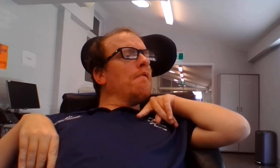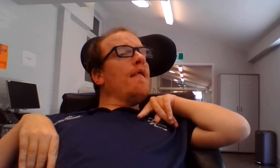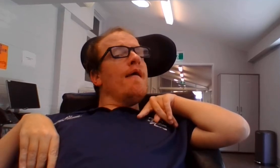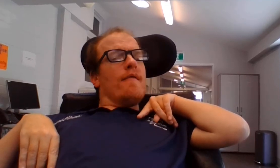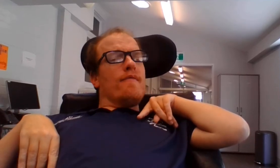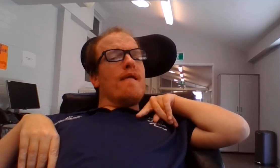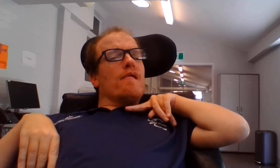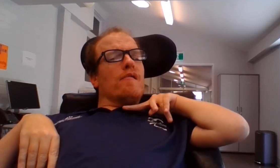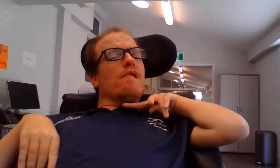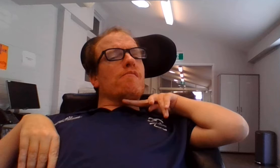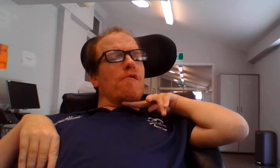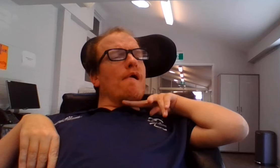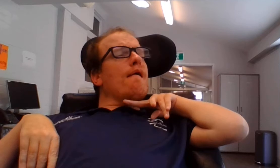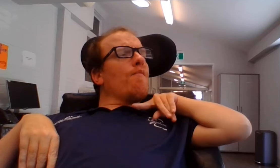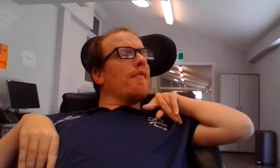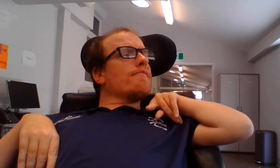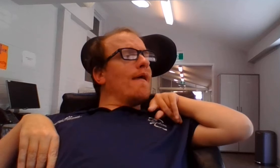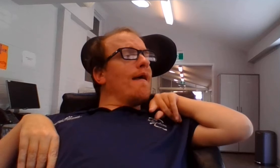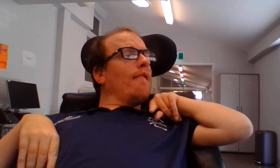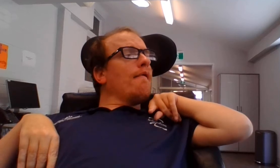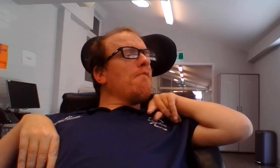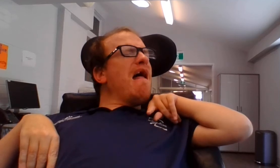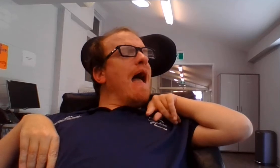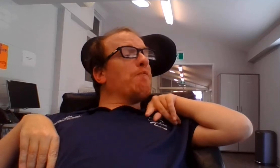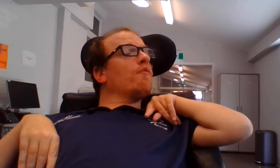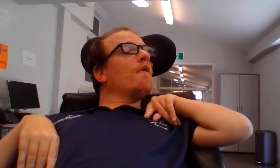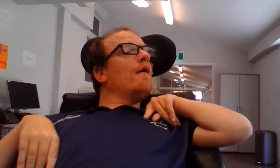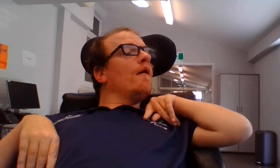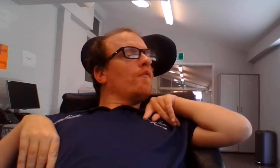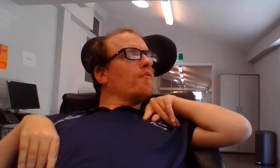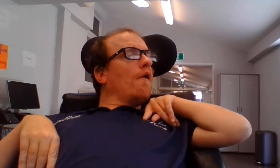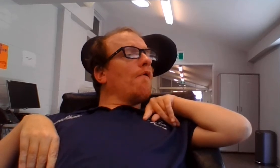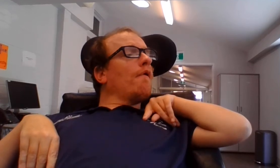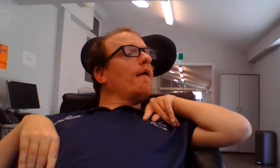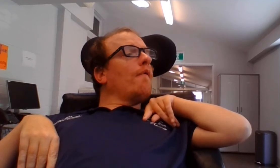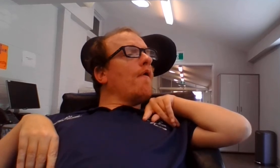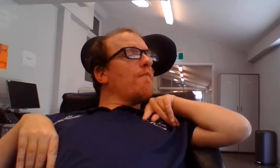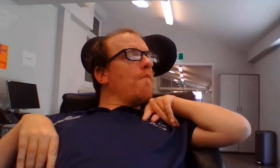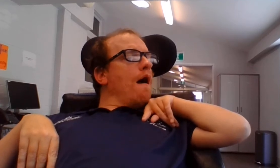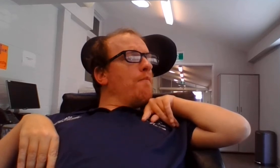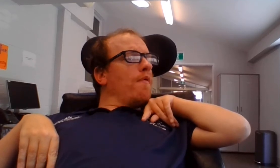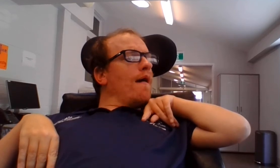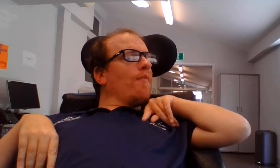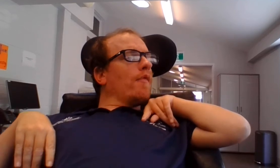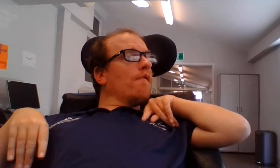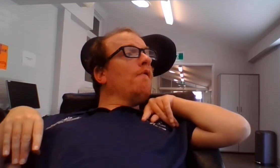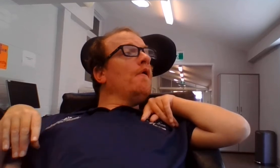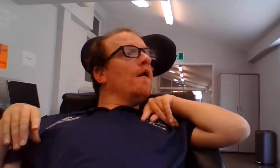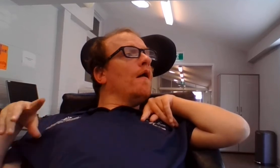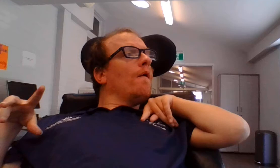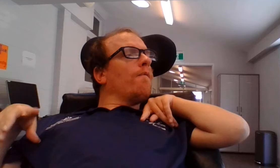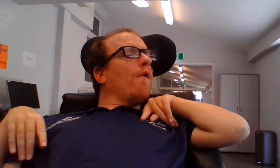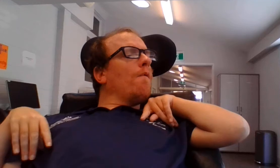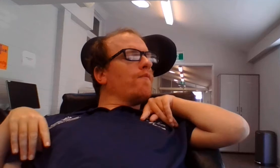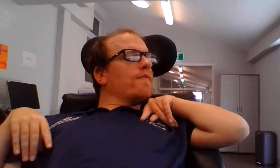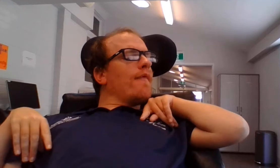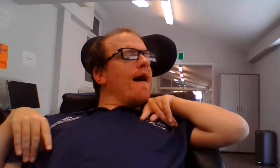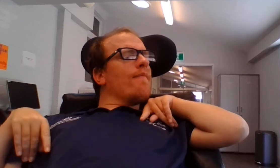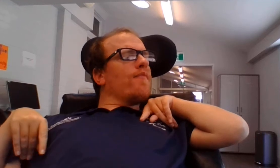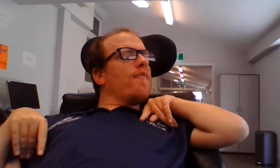63 of the Daily Raps. Sorry about the false stats